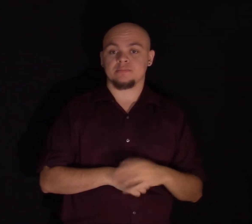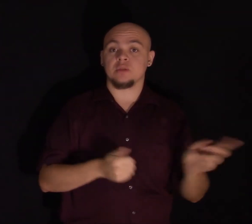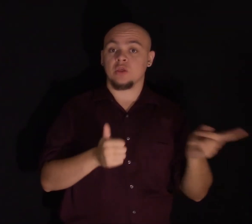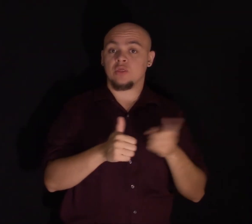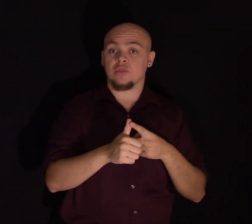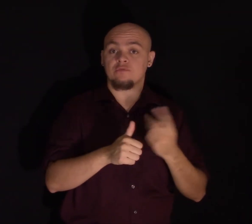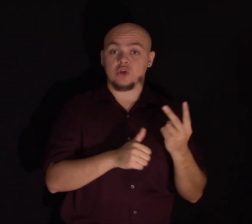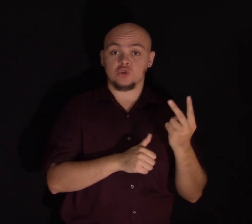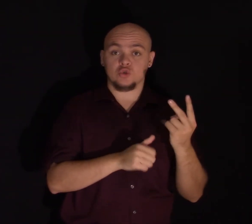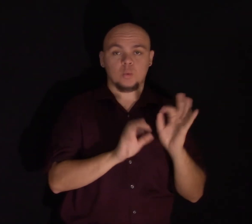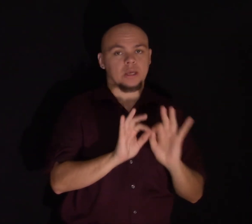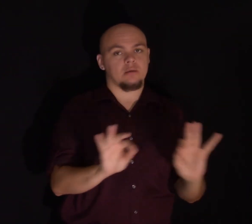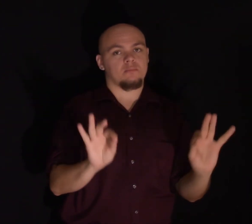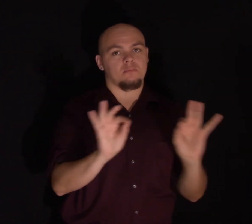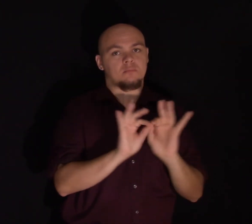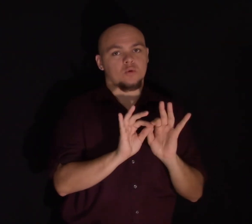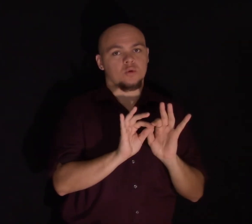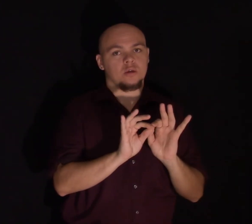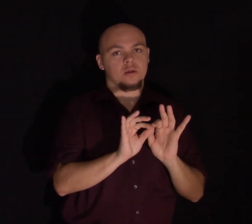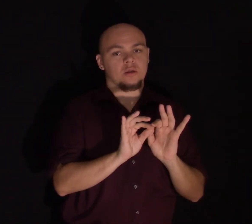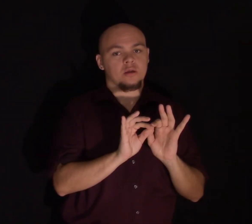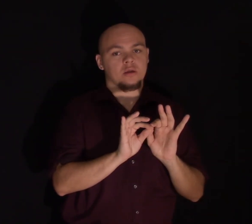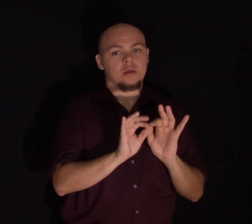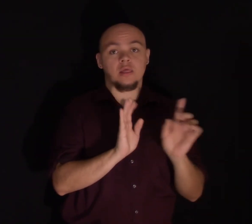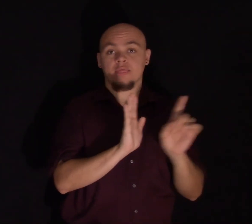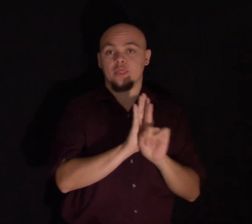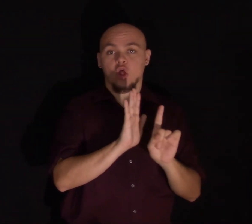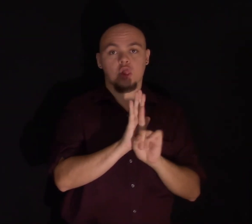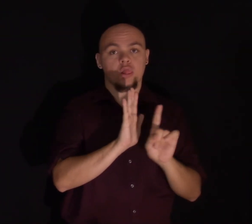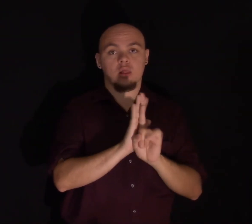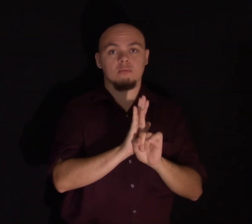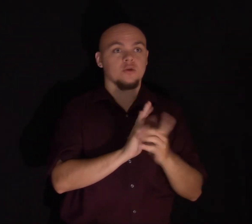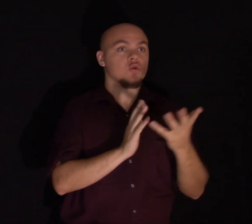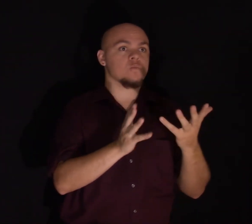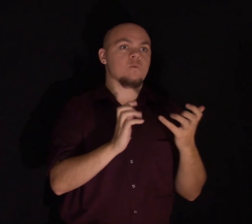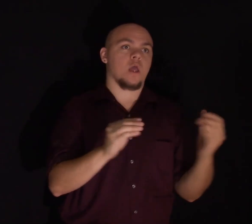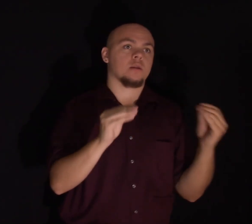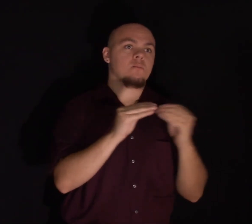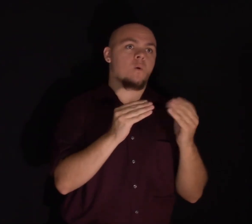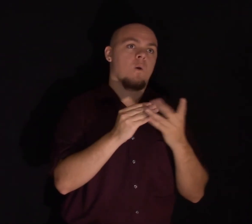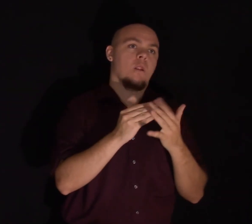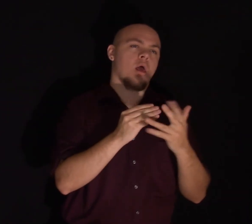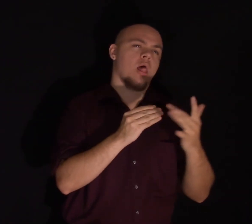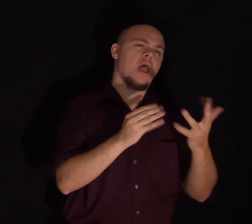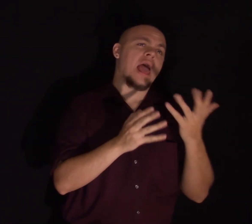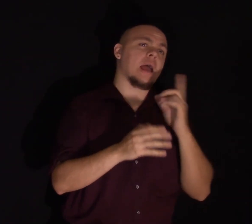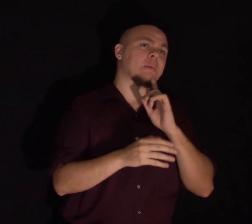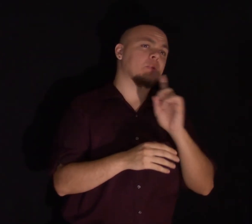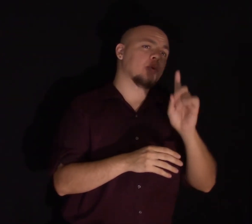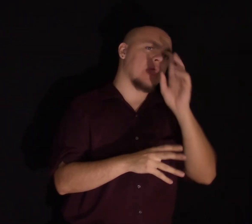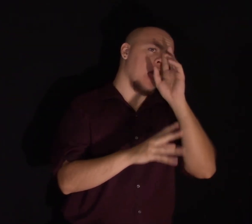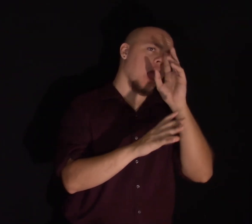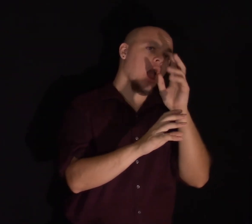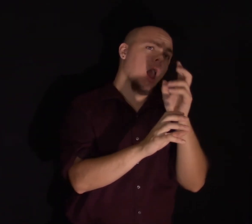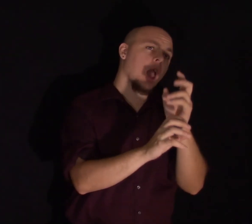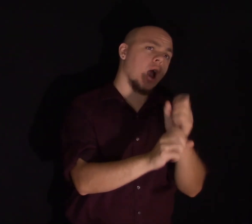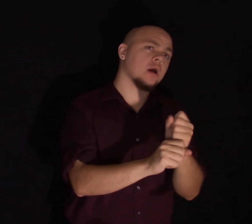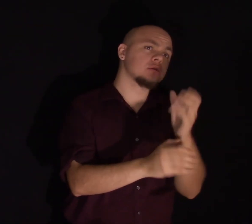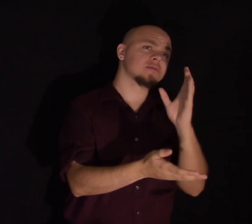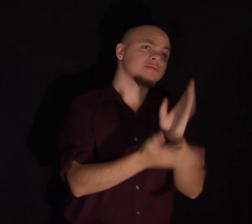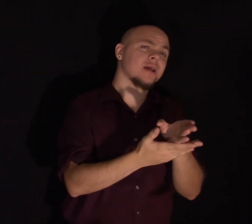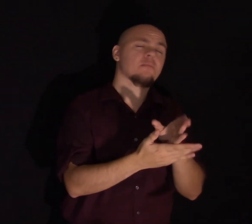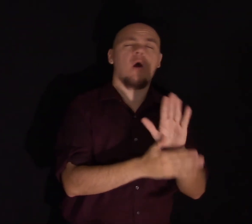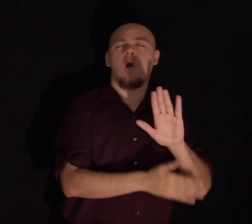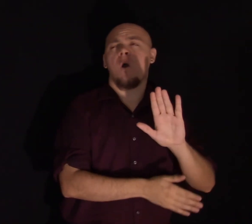very, very important that you stop when your alarm goes off. Even if you're gagging to go on, even if you think, I'm really into this now, I'd be mad to stop.